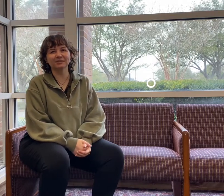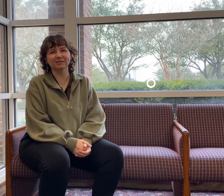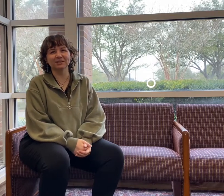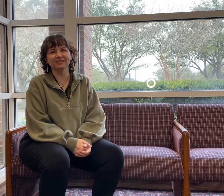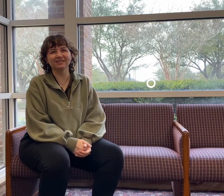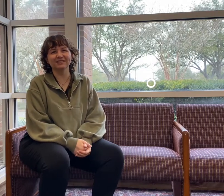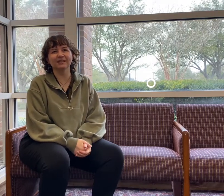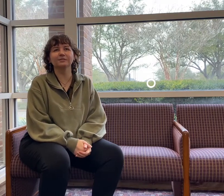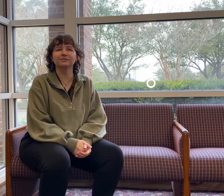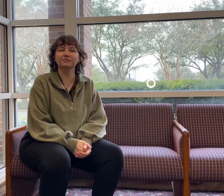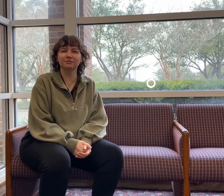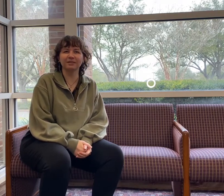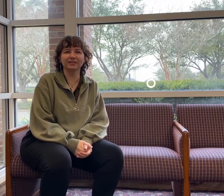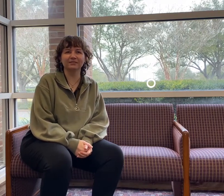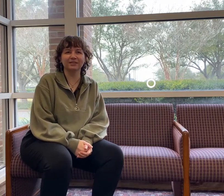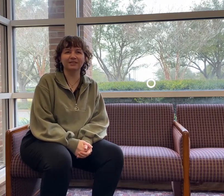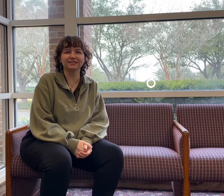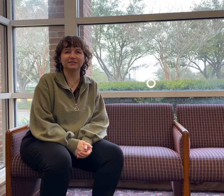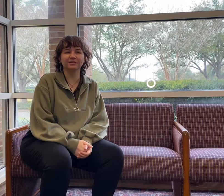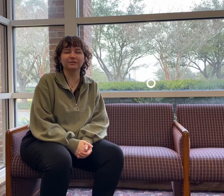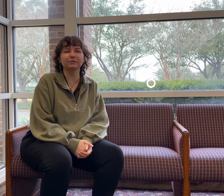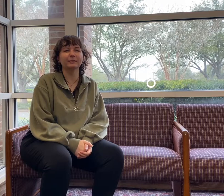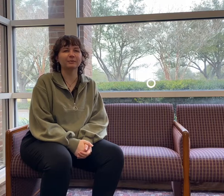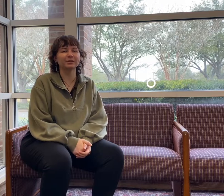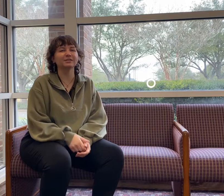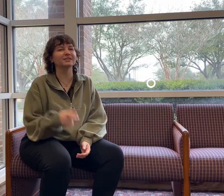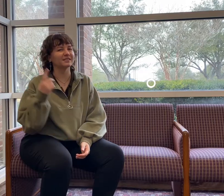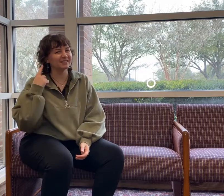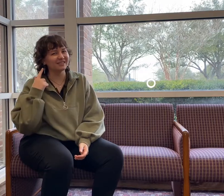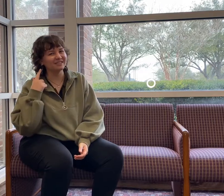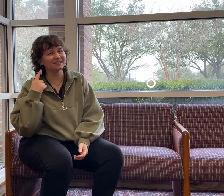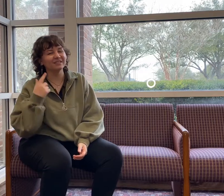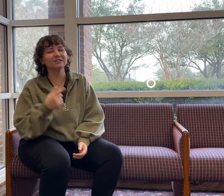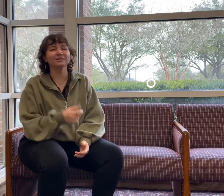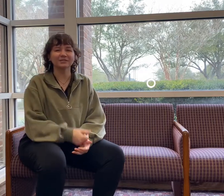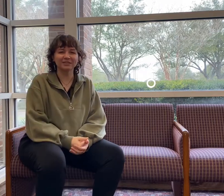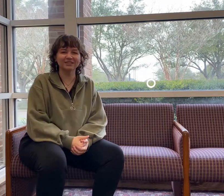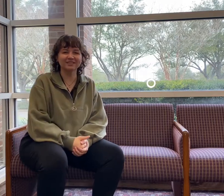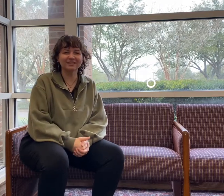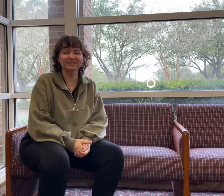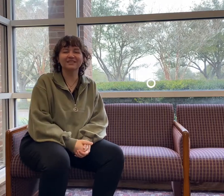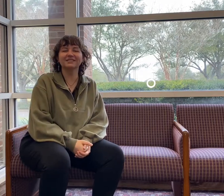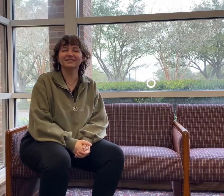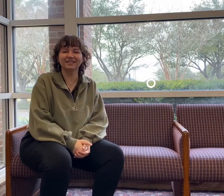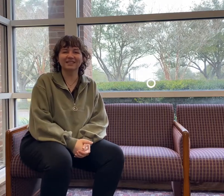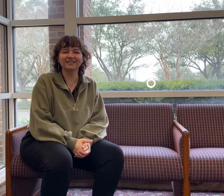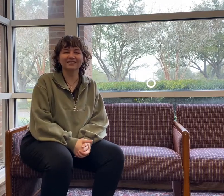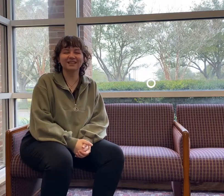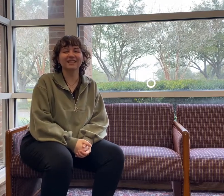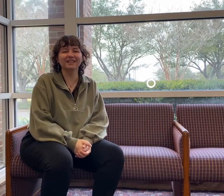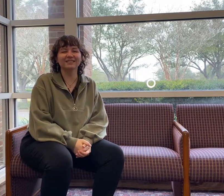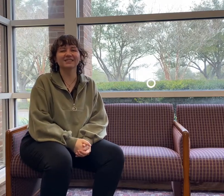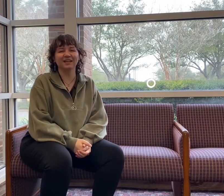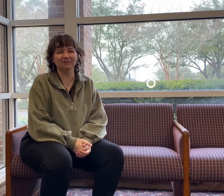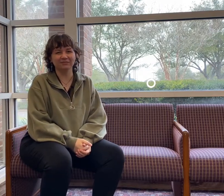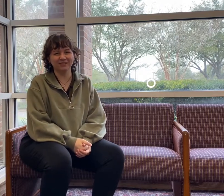songs and do some movement activities. Remember to listen, learn, sing, and to have fun.